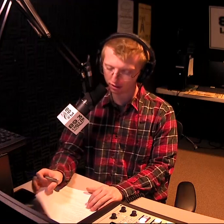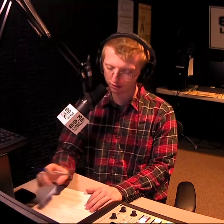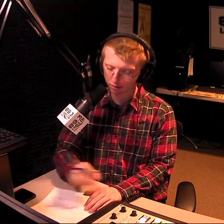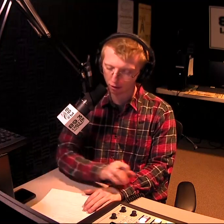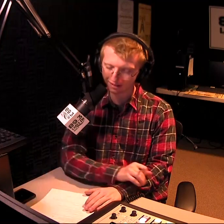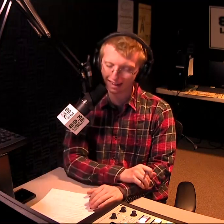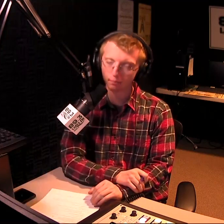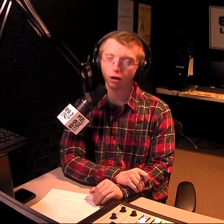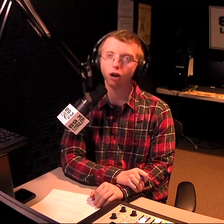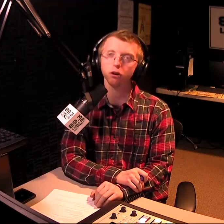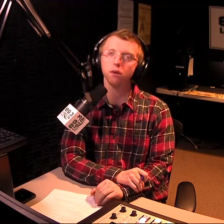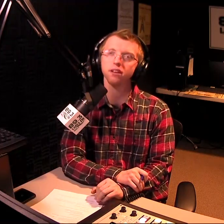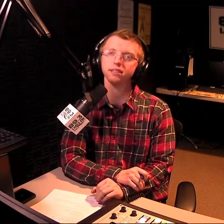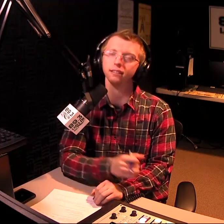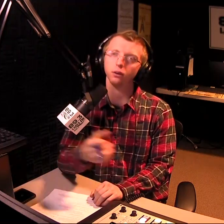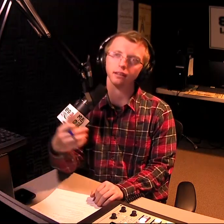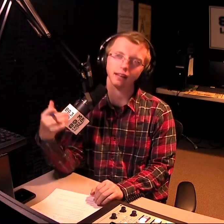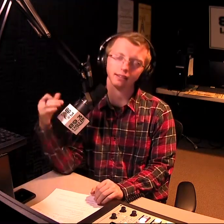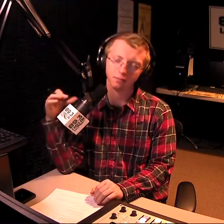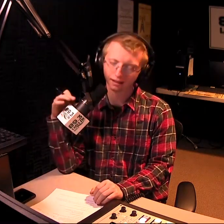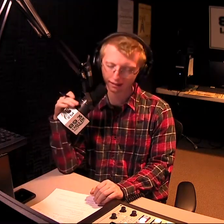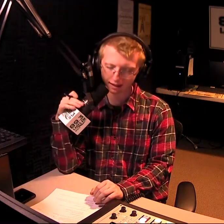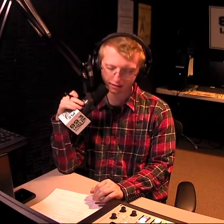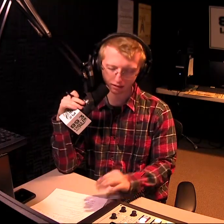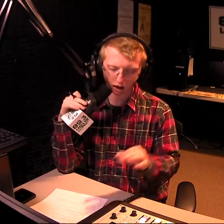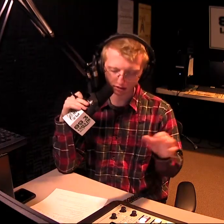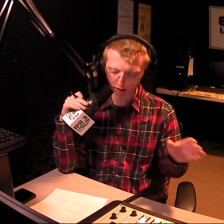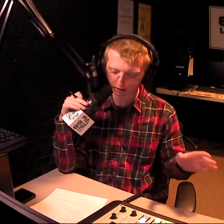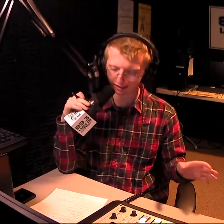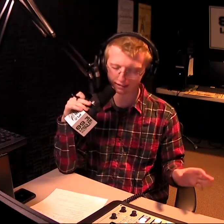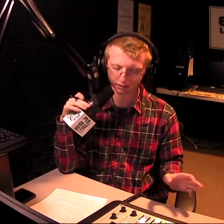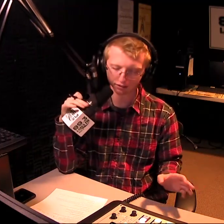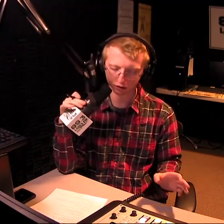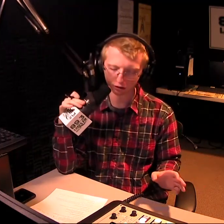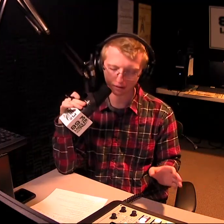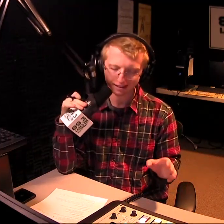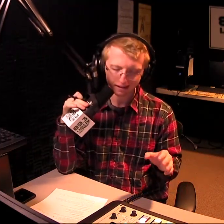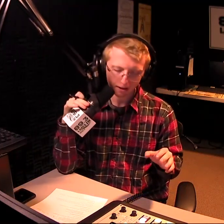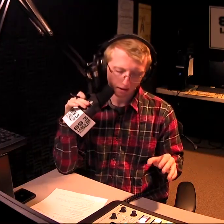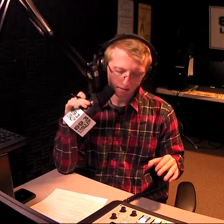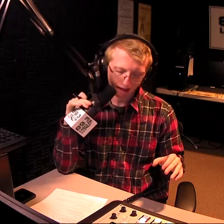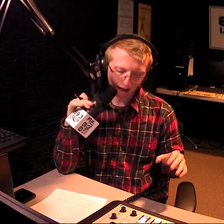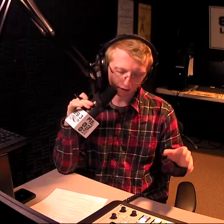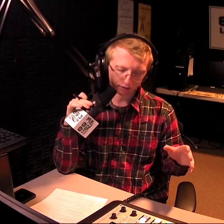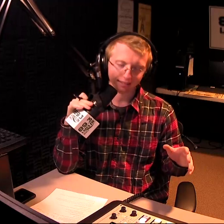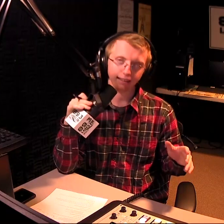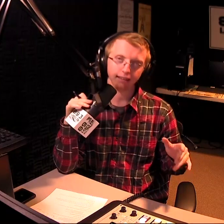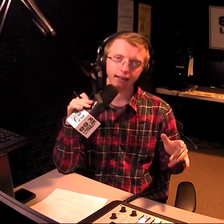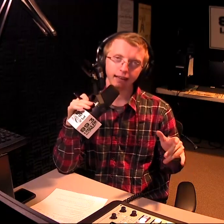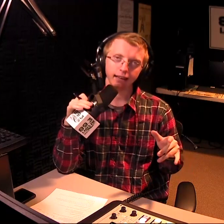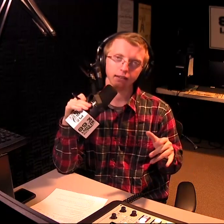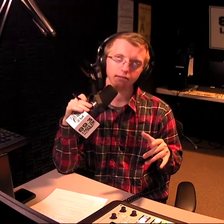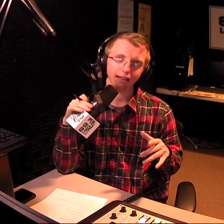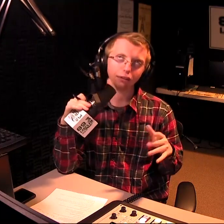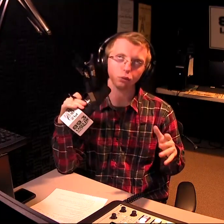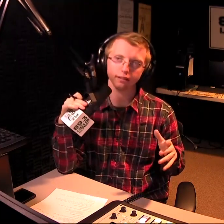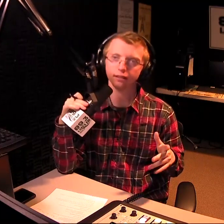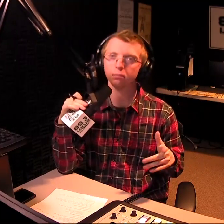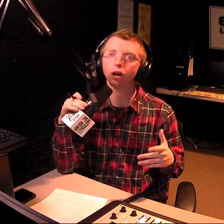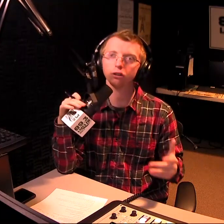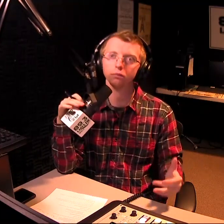ballroom instructor at Birmingham Ballroom with us on the Oakland County Megacast. Also looking into the future, how do you see the